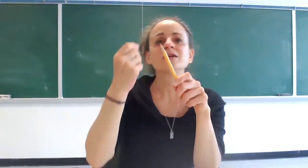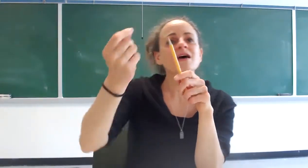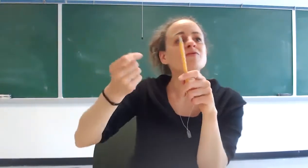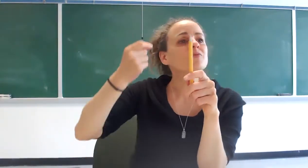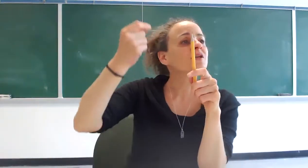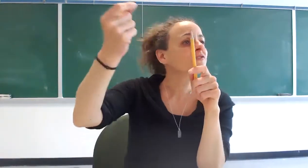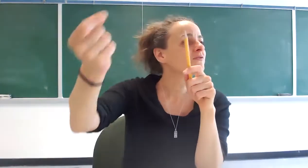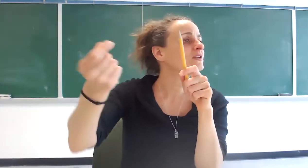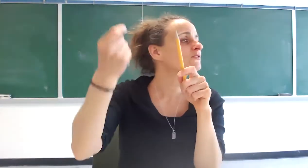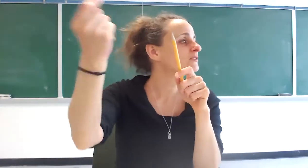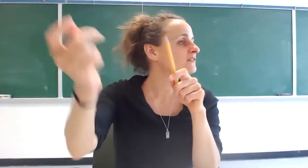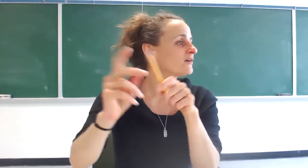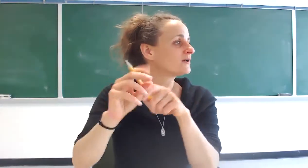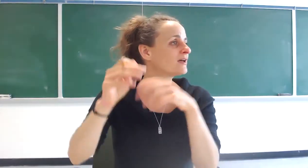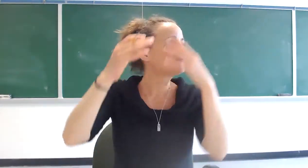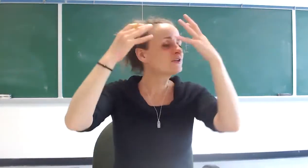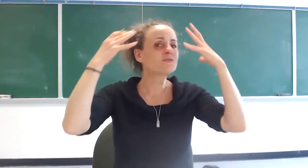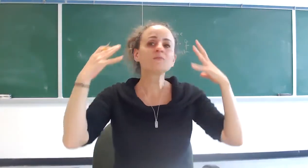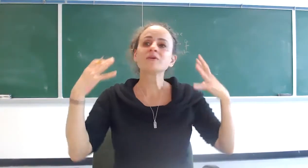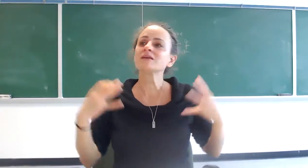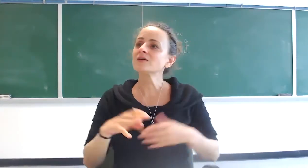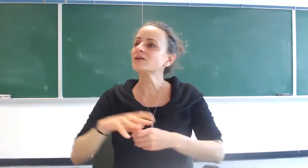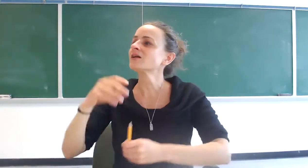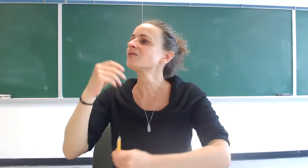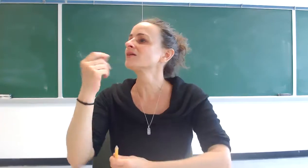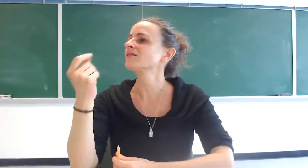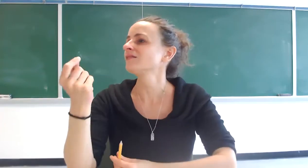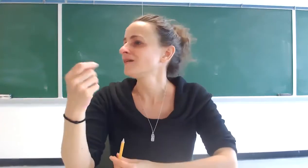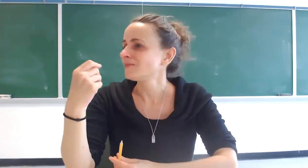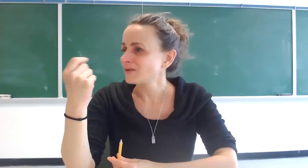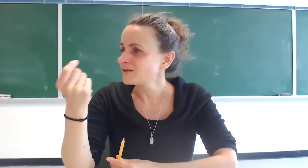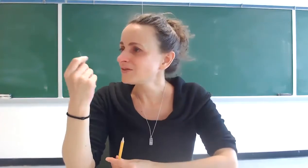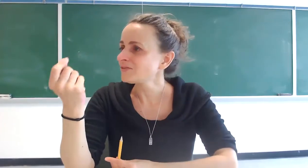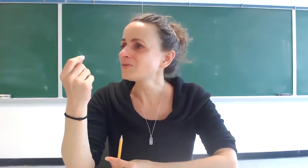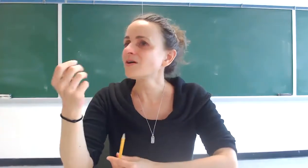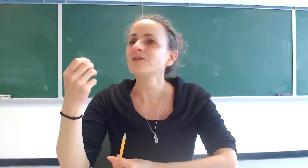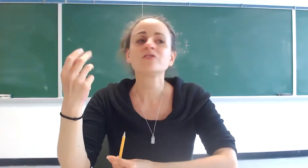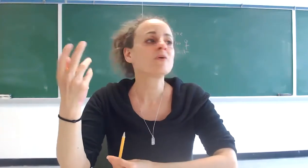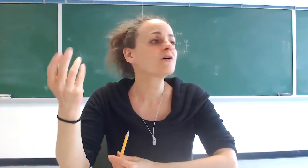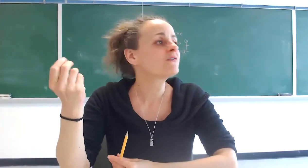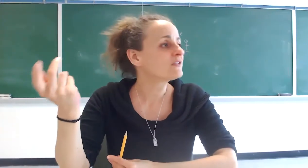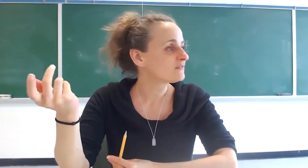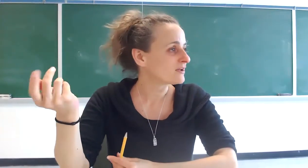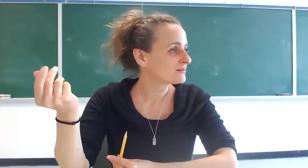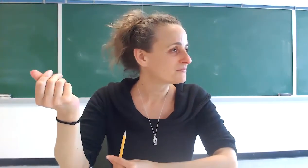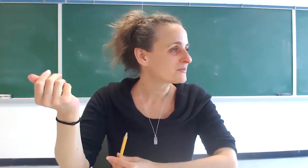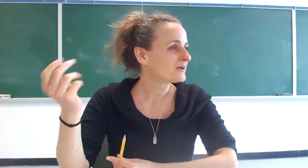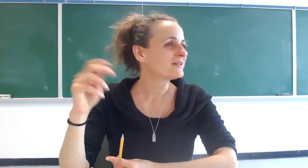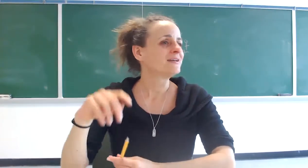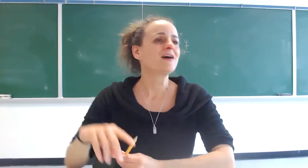have a window into the divine every human being here carries what living us would call a spark of the divine right now